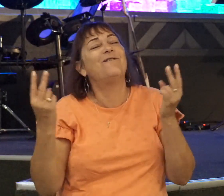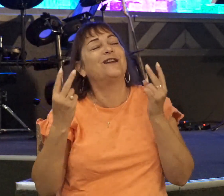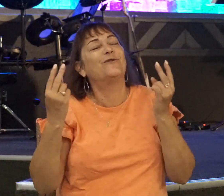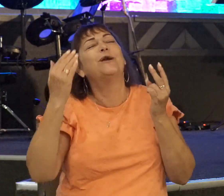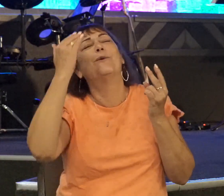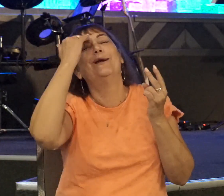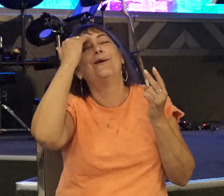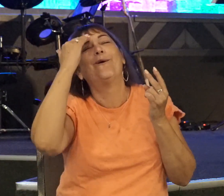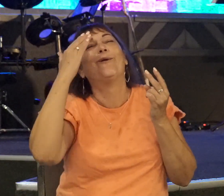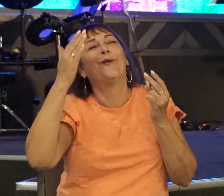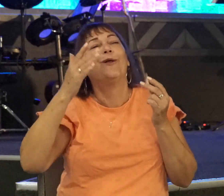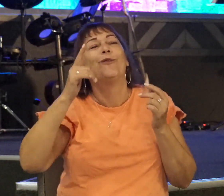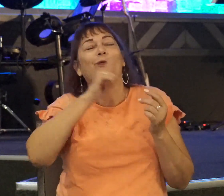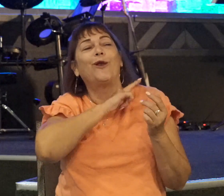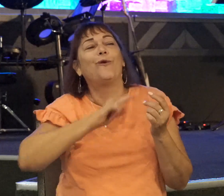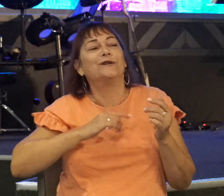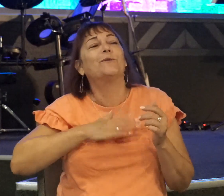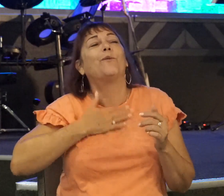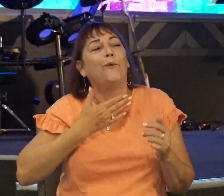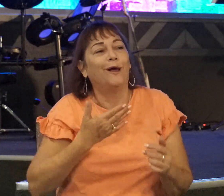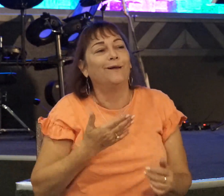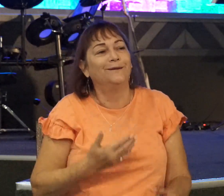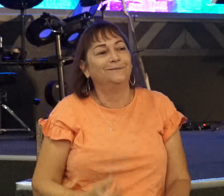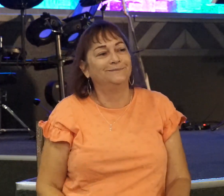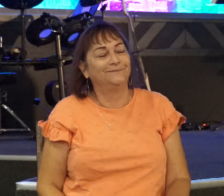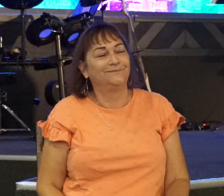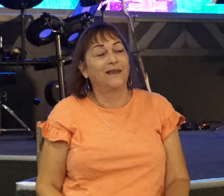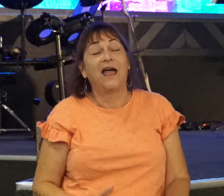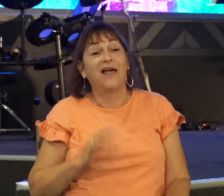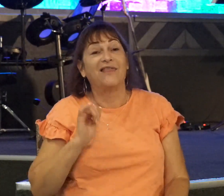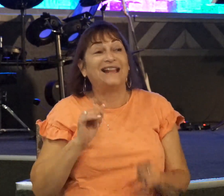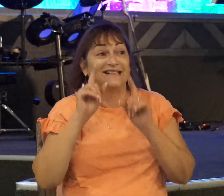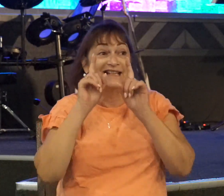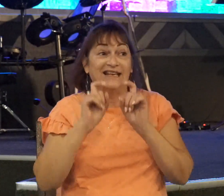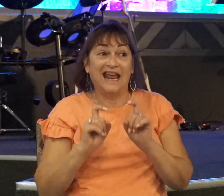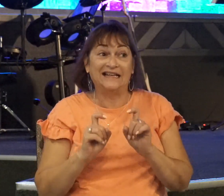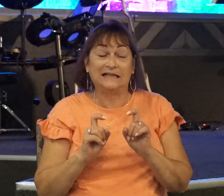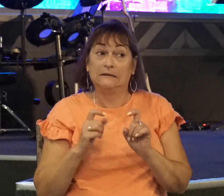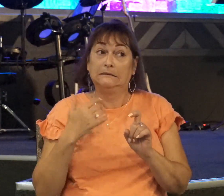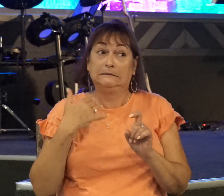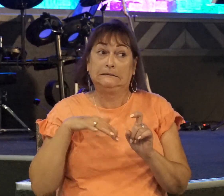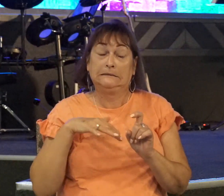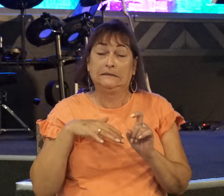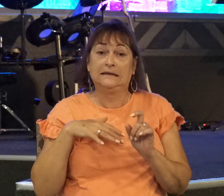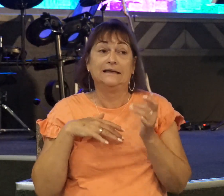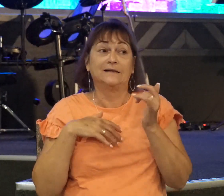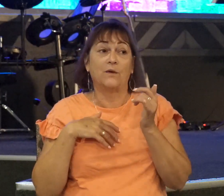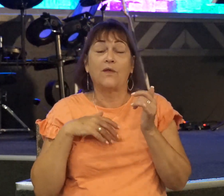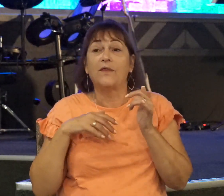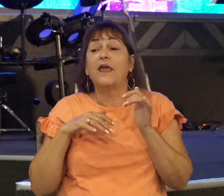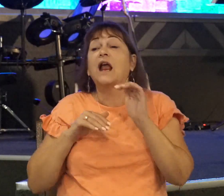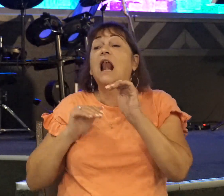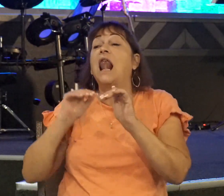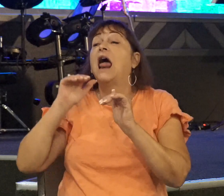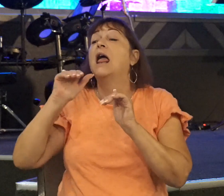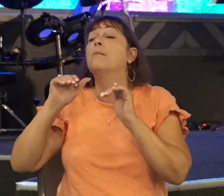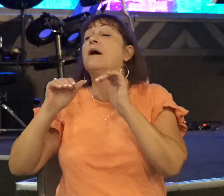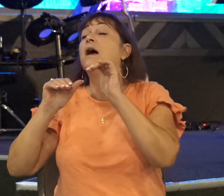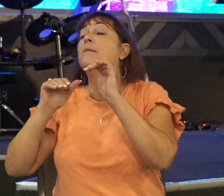Lord's will in this situation. That's the test. And so, they climb up, and they wave at